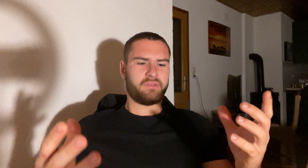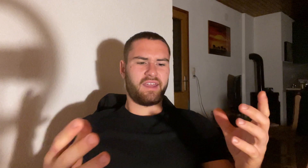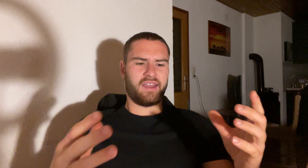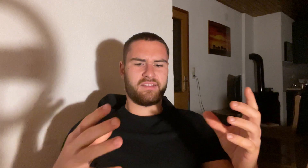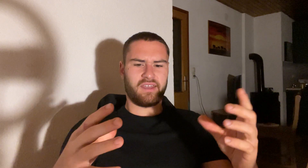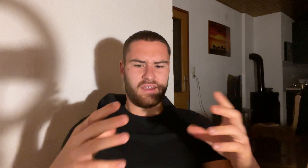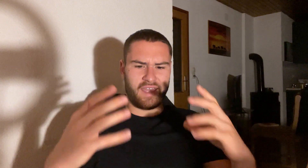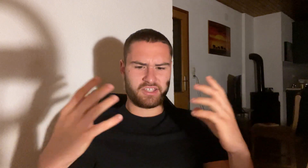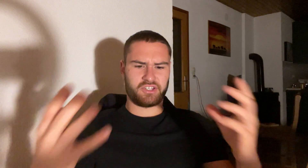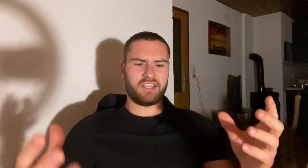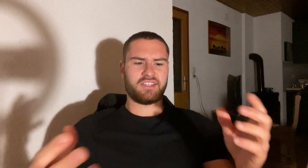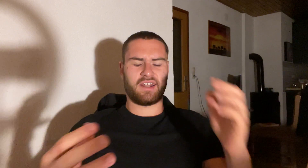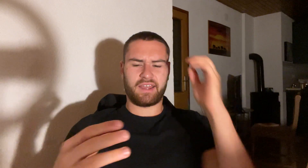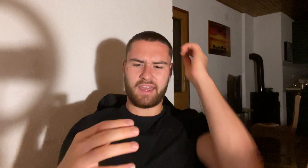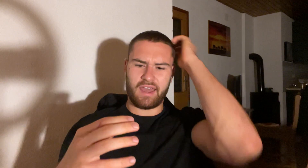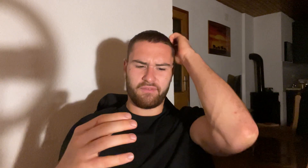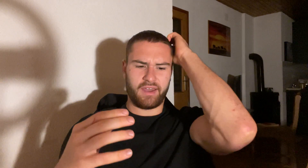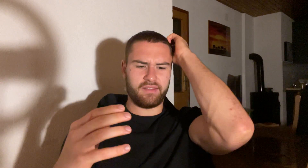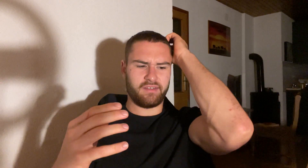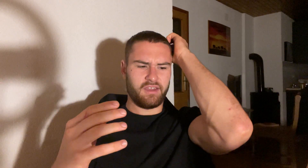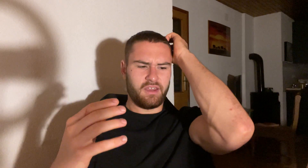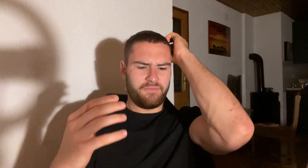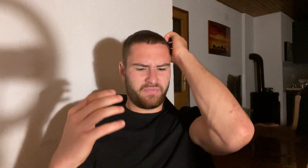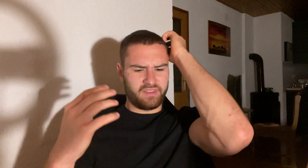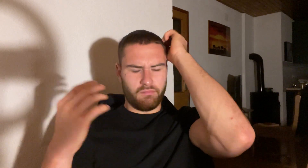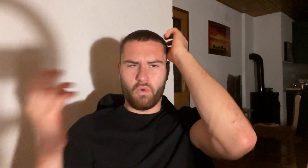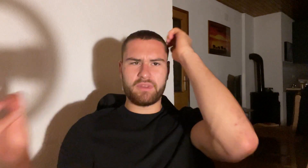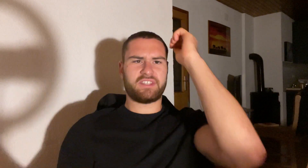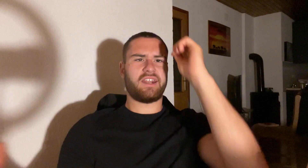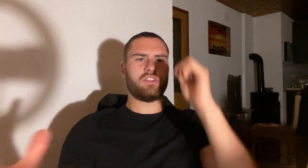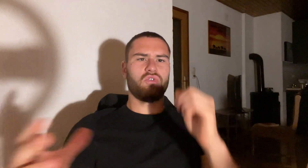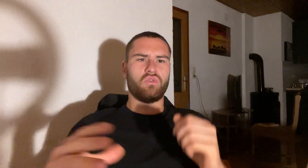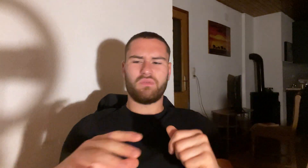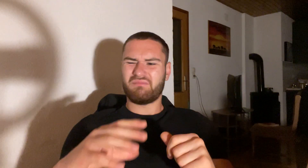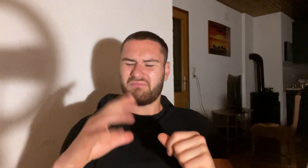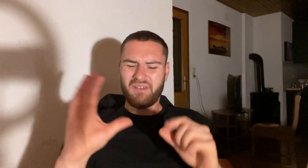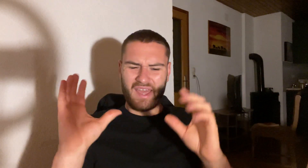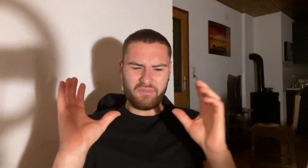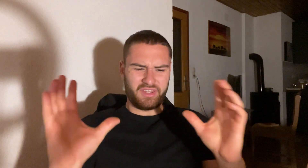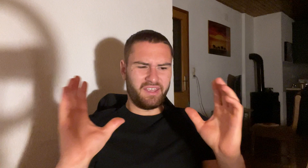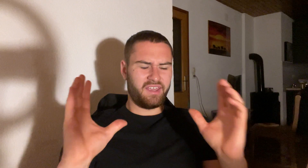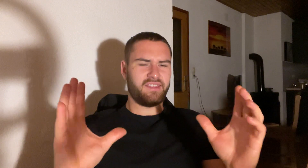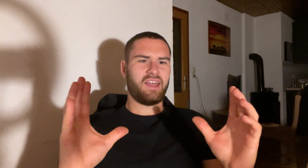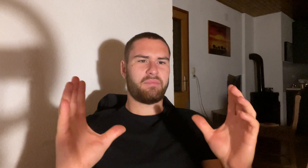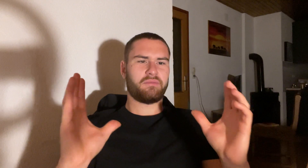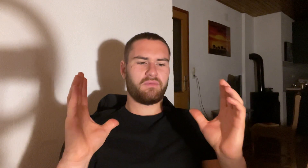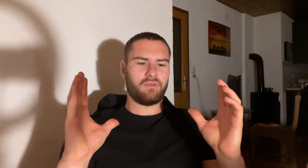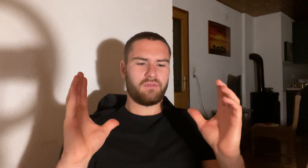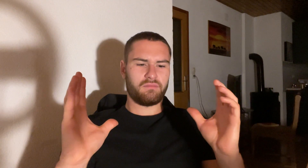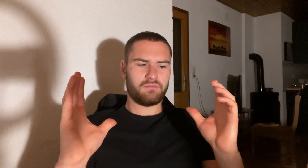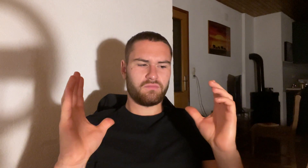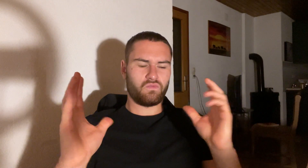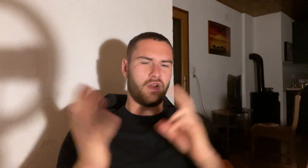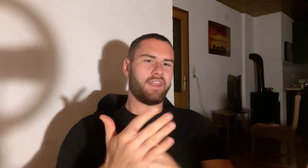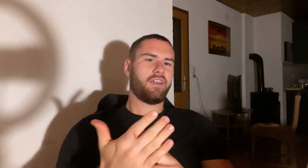and exercise that I have and the moments that I do everything in depth one day